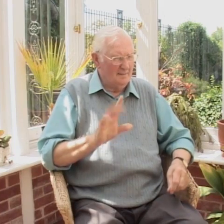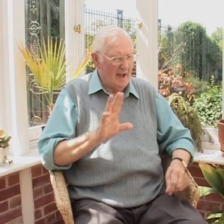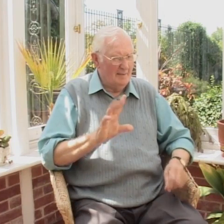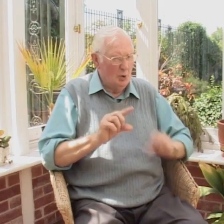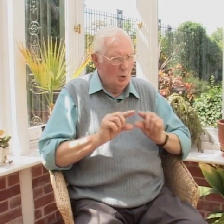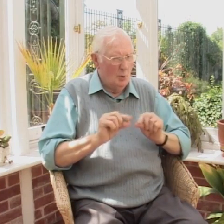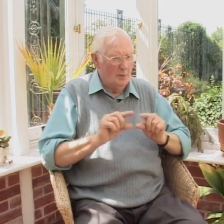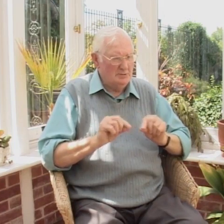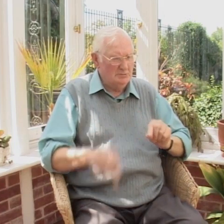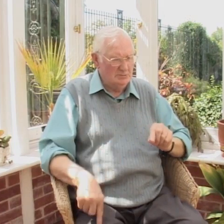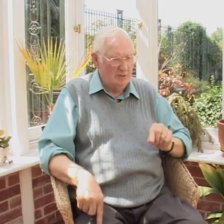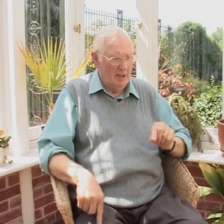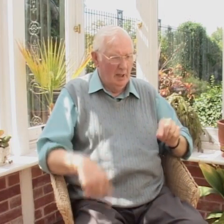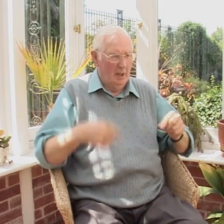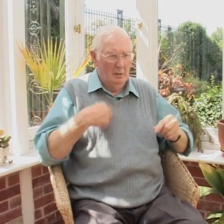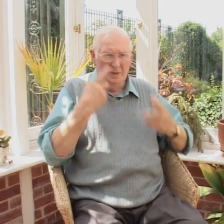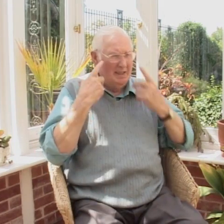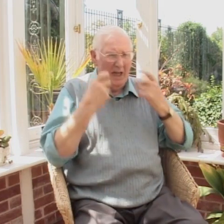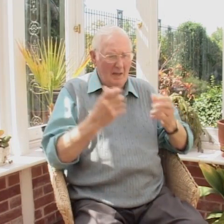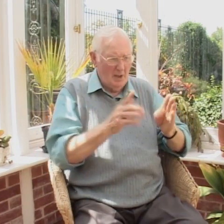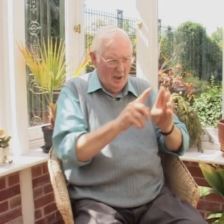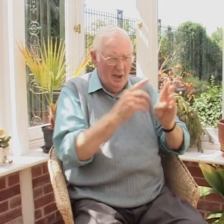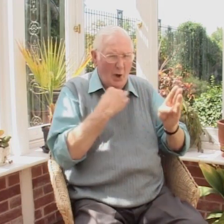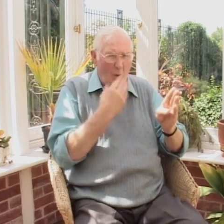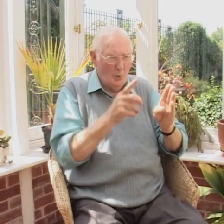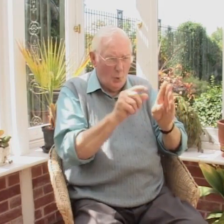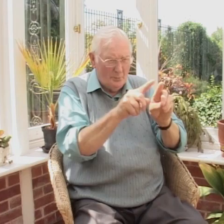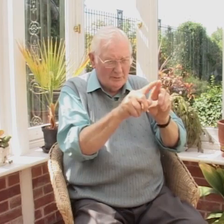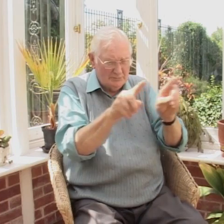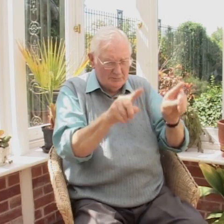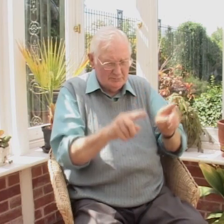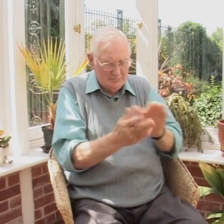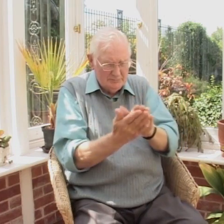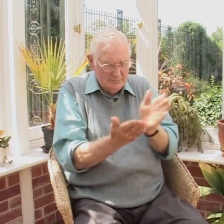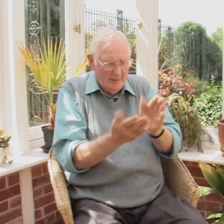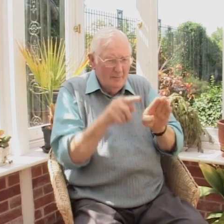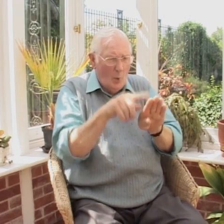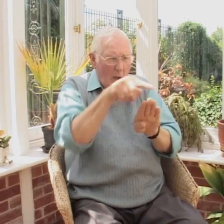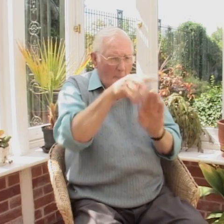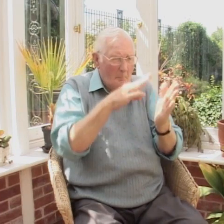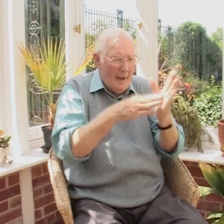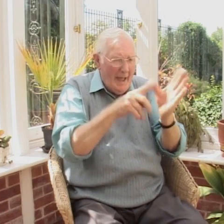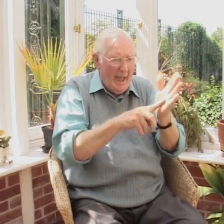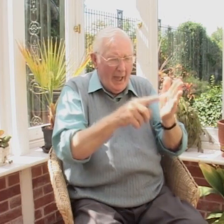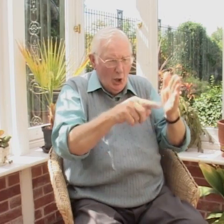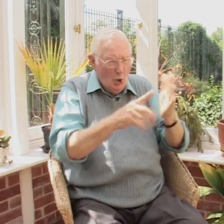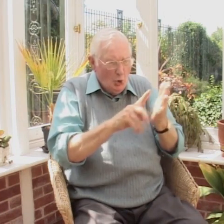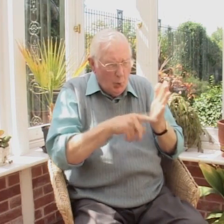Trousers, there were about five coupons. You had to be careful, you know. You couldn't spend them all at once. You could have different months. You had like